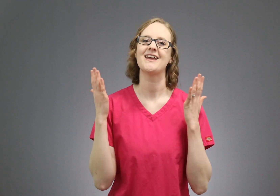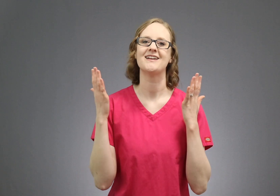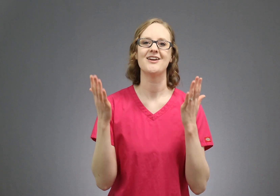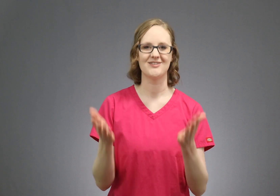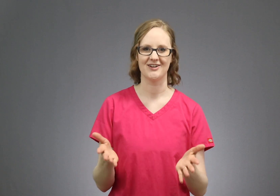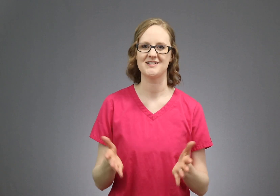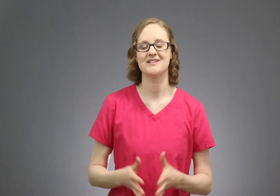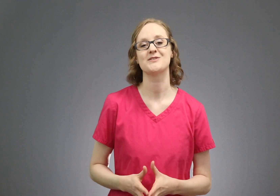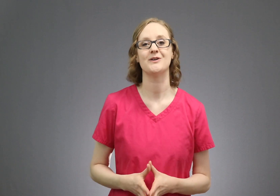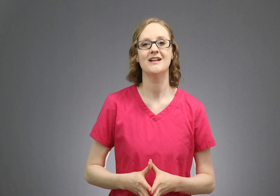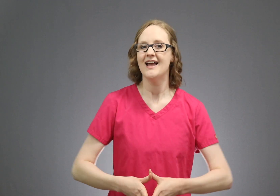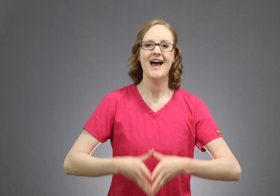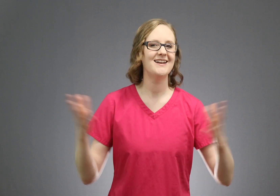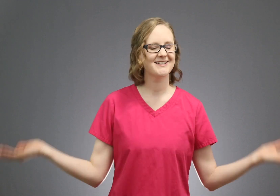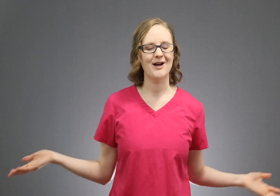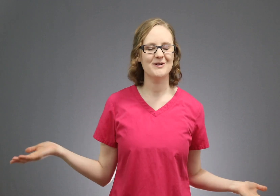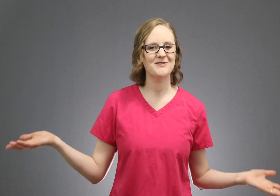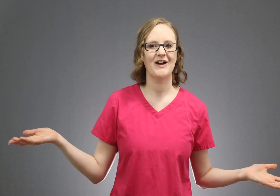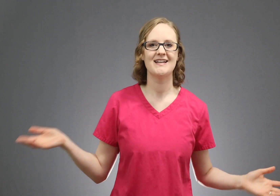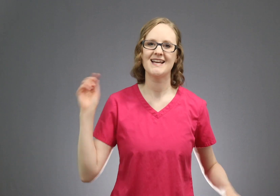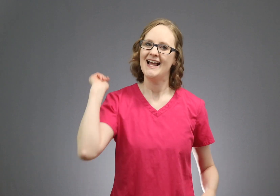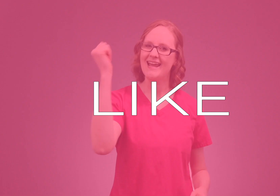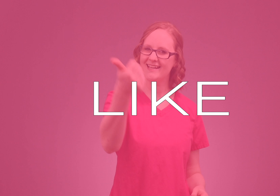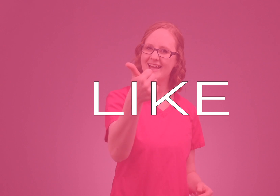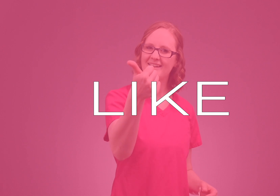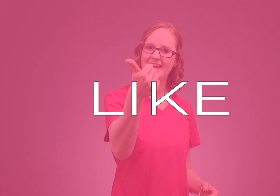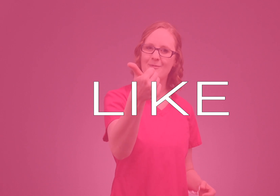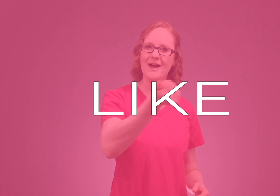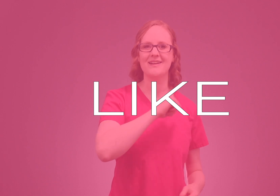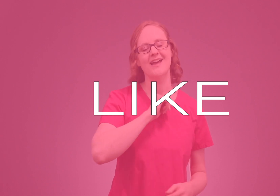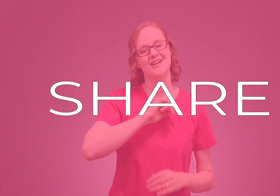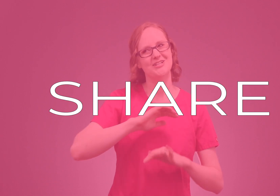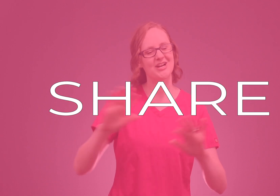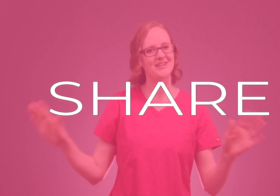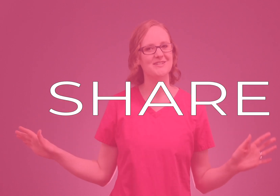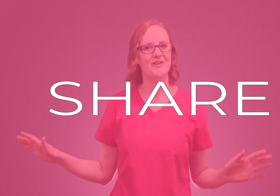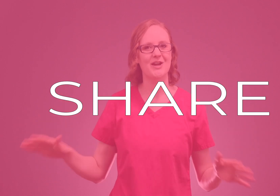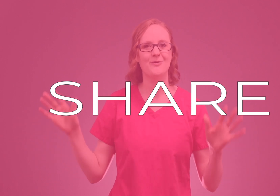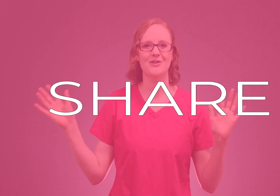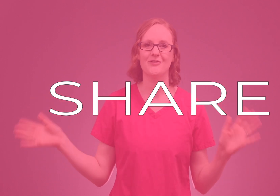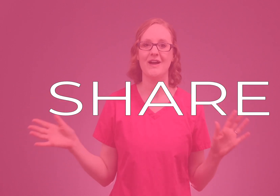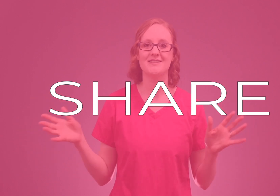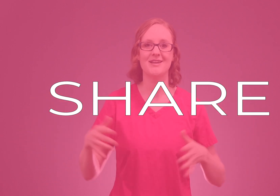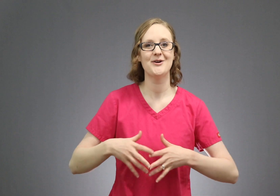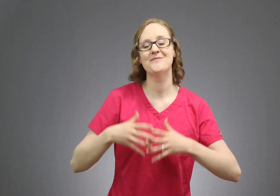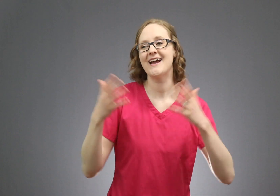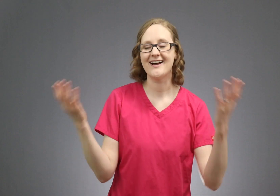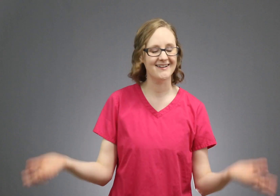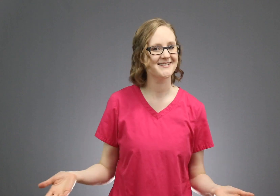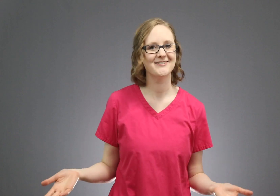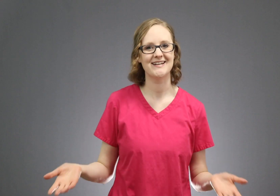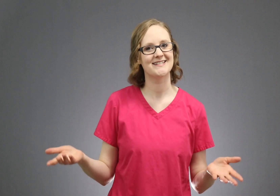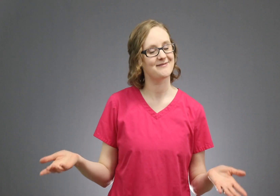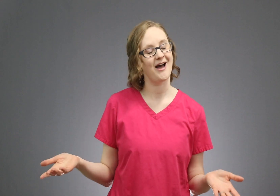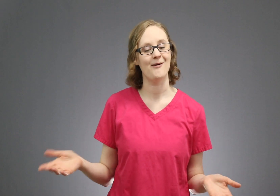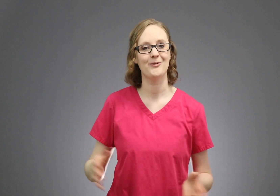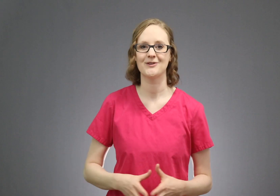in nursing school. And as always, friend, hit that like button, share this video with your friends who might also need some help with